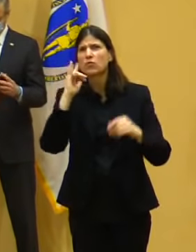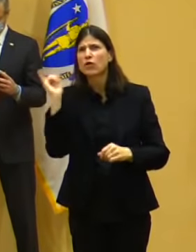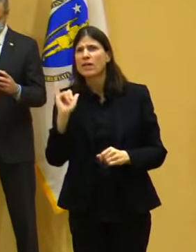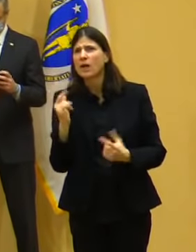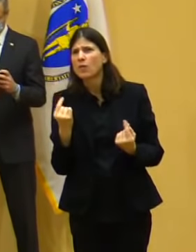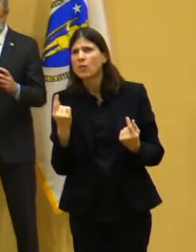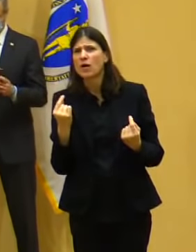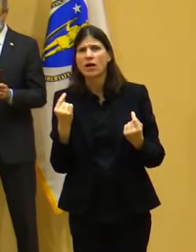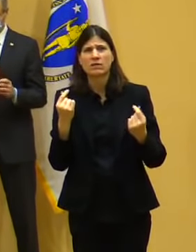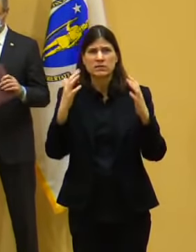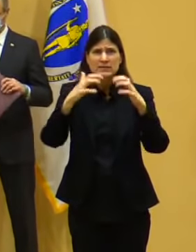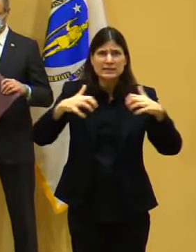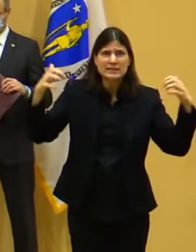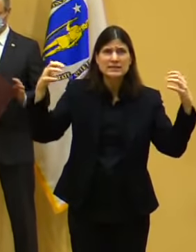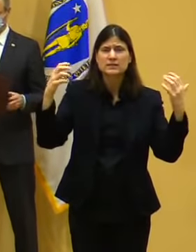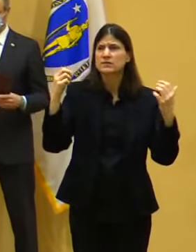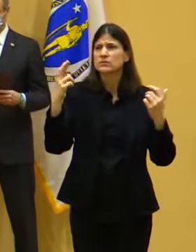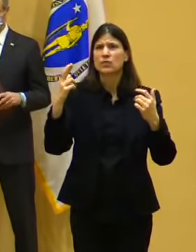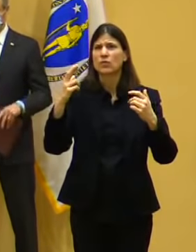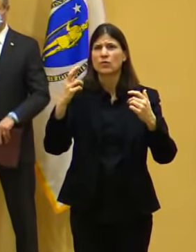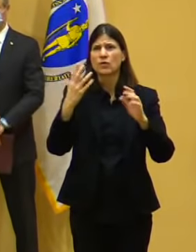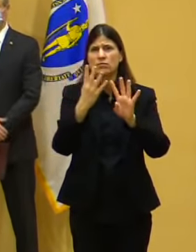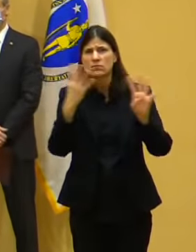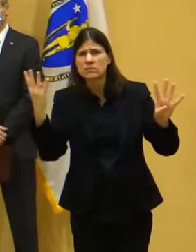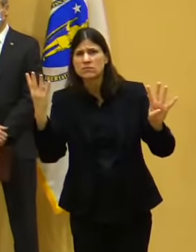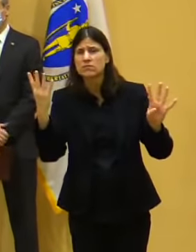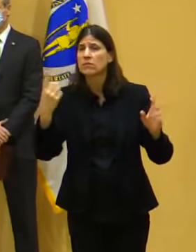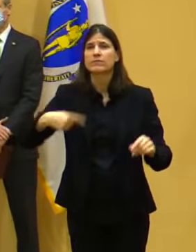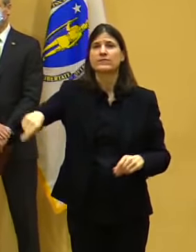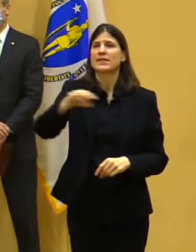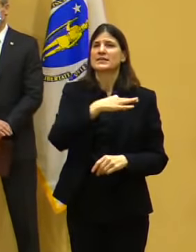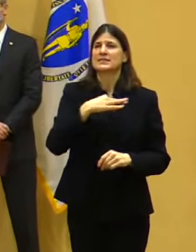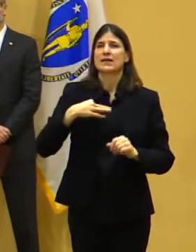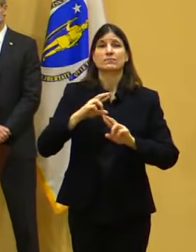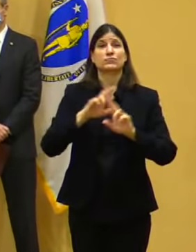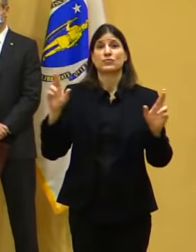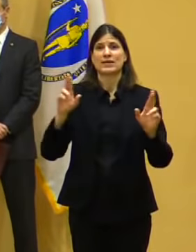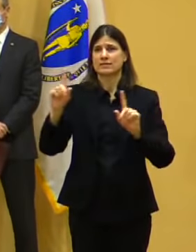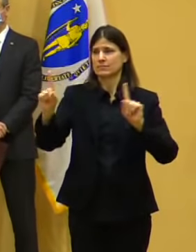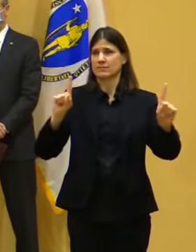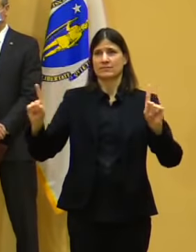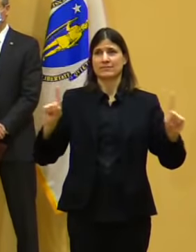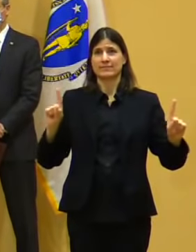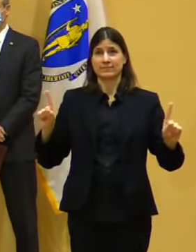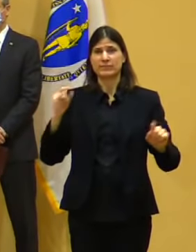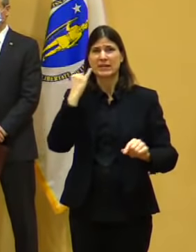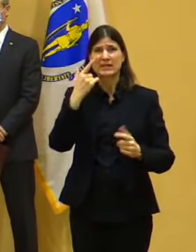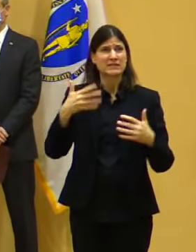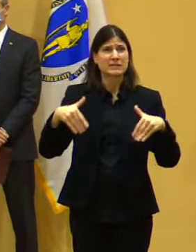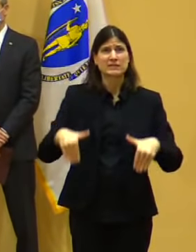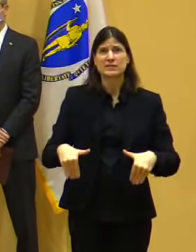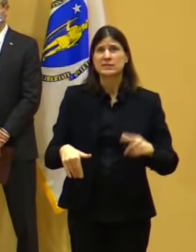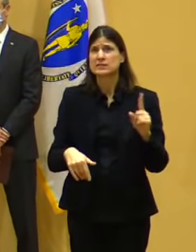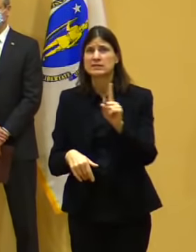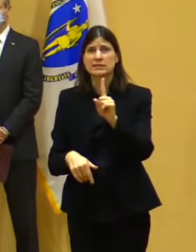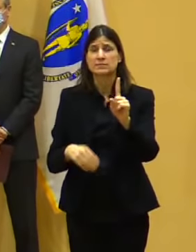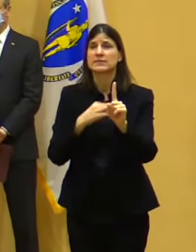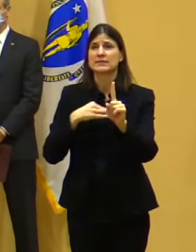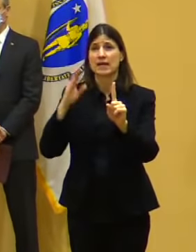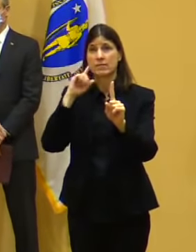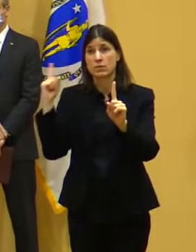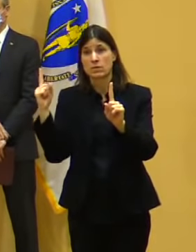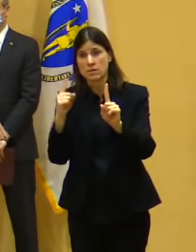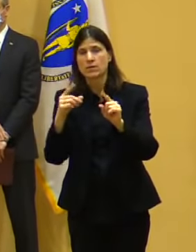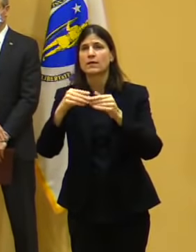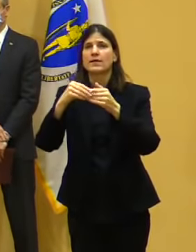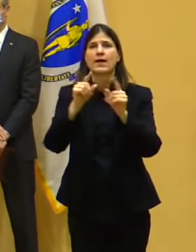vaccination locations have staff in place to help people navigate from the moment you arrive to the moment that person departs, and with